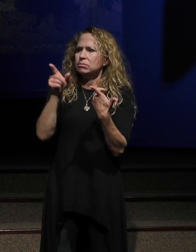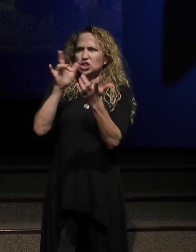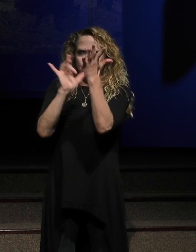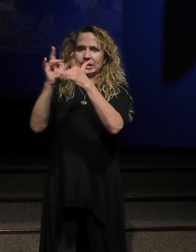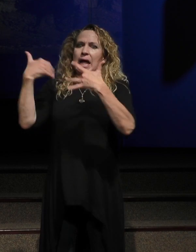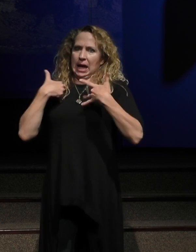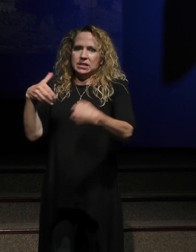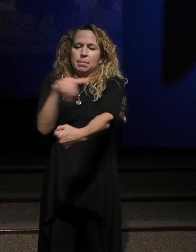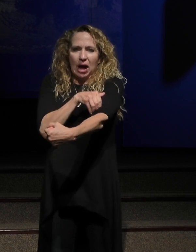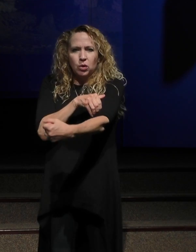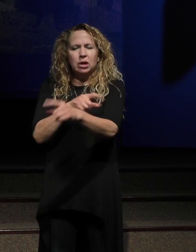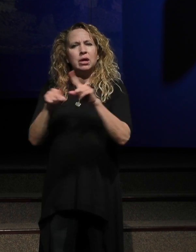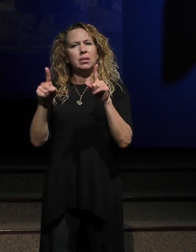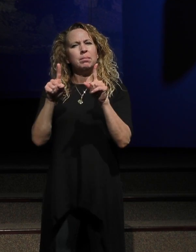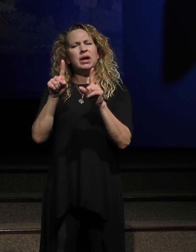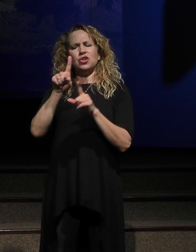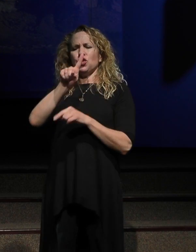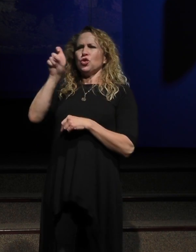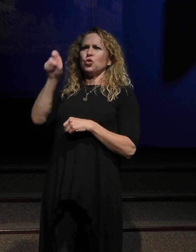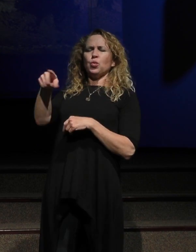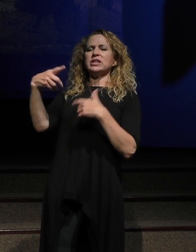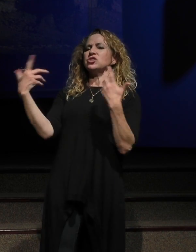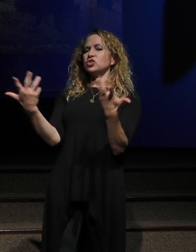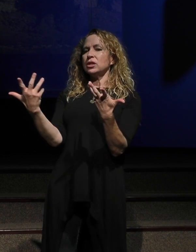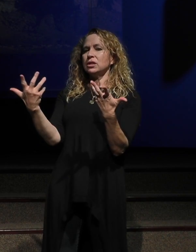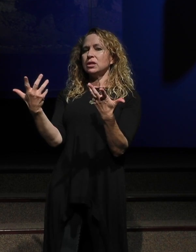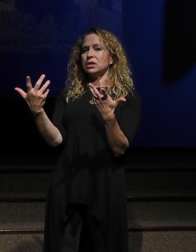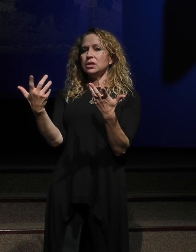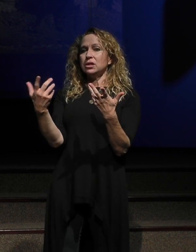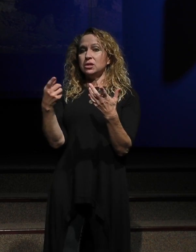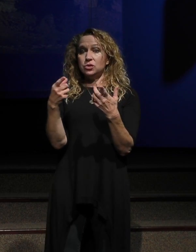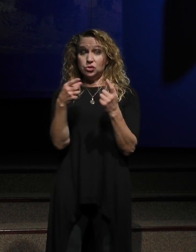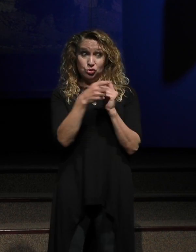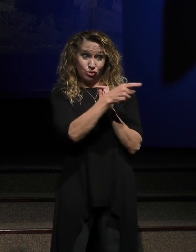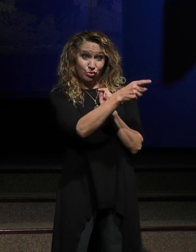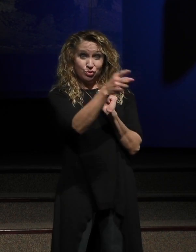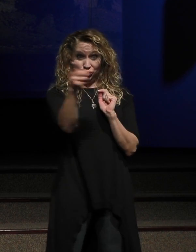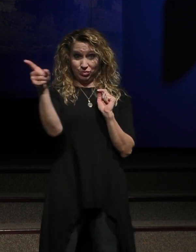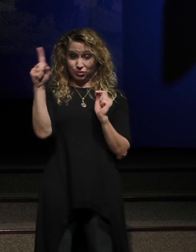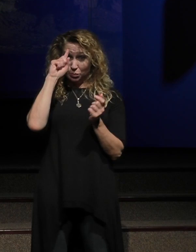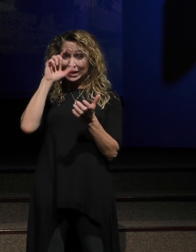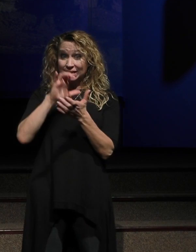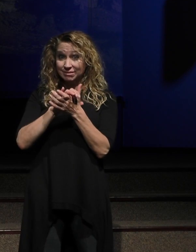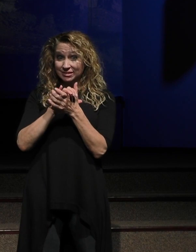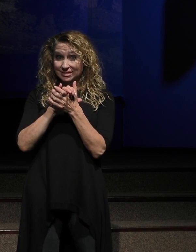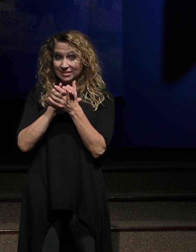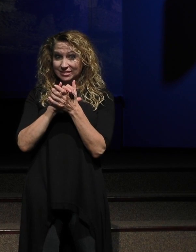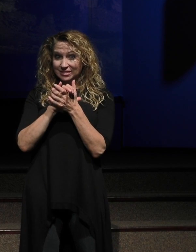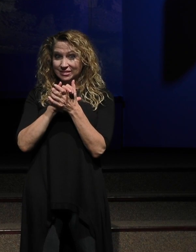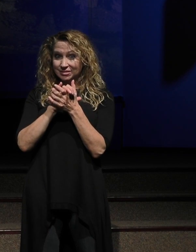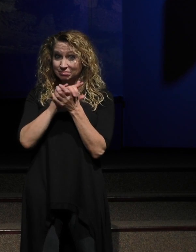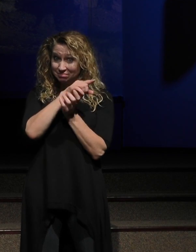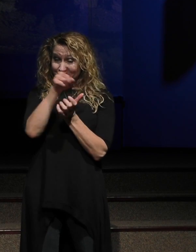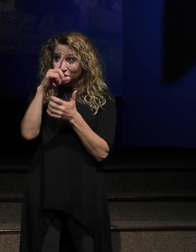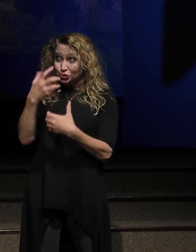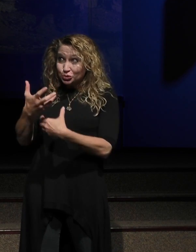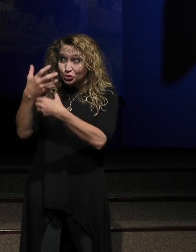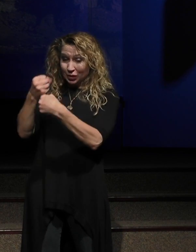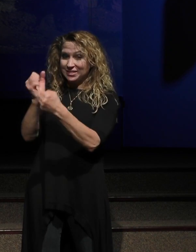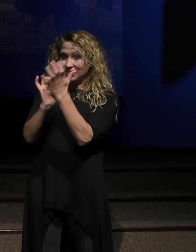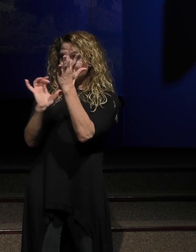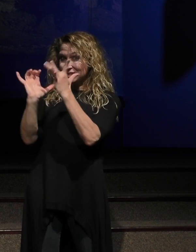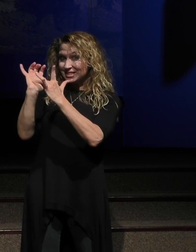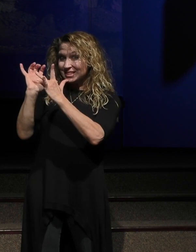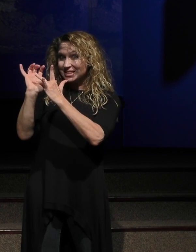I think the question really comes down to is, do you believe? And do you trust Jesus